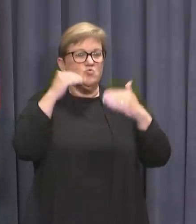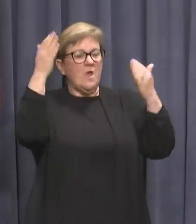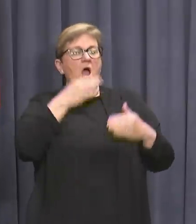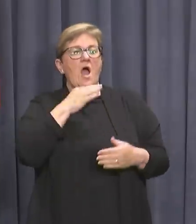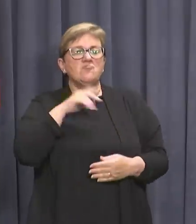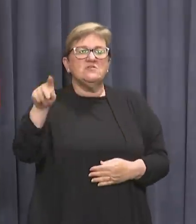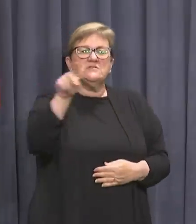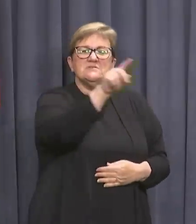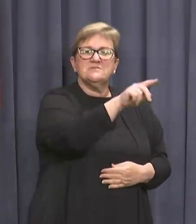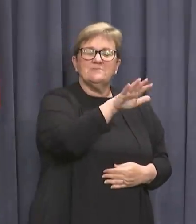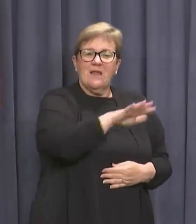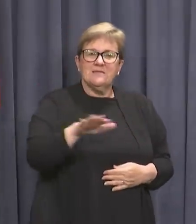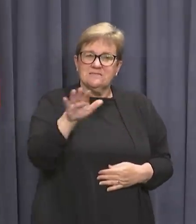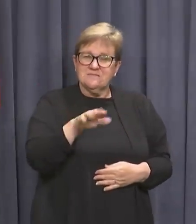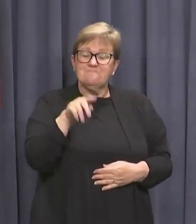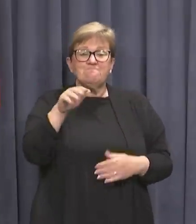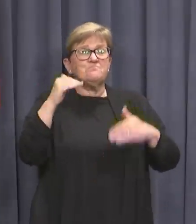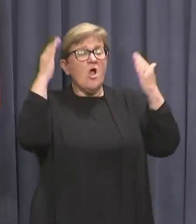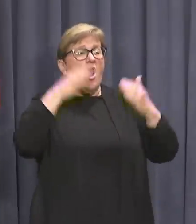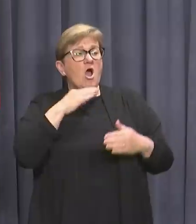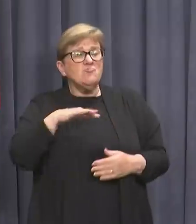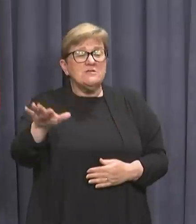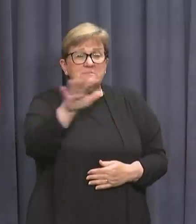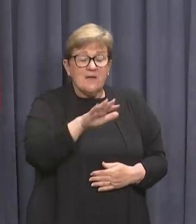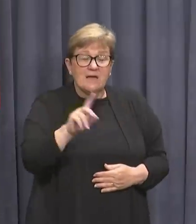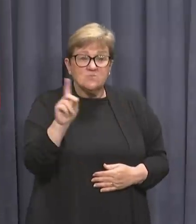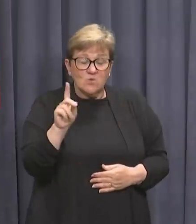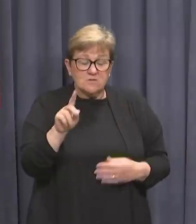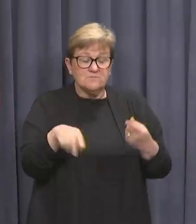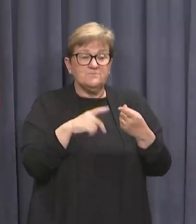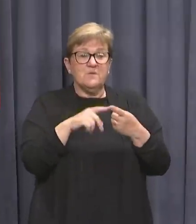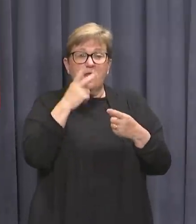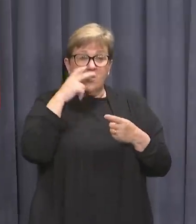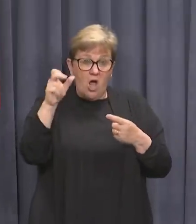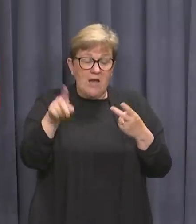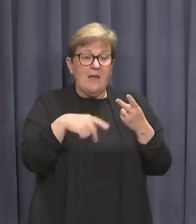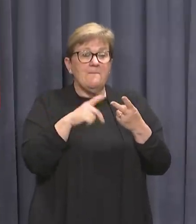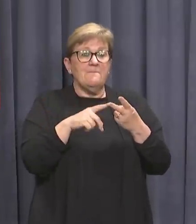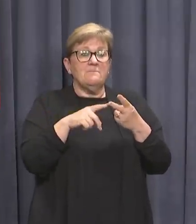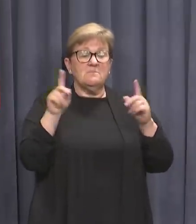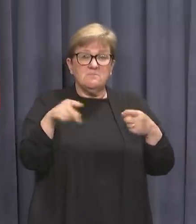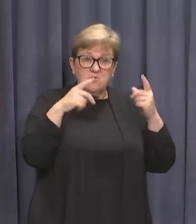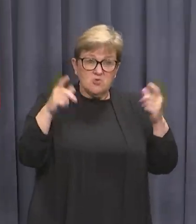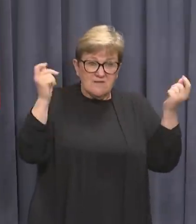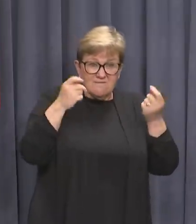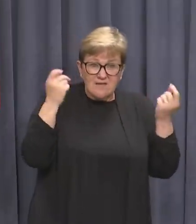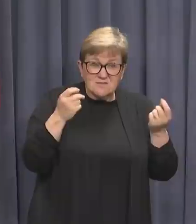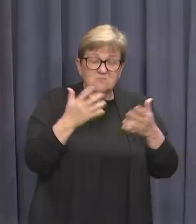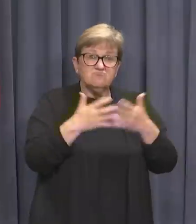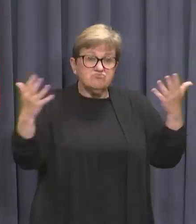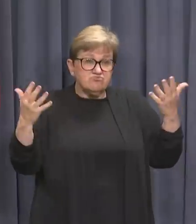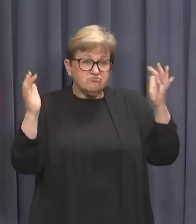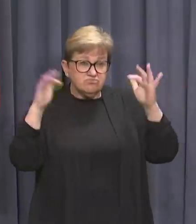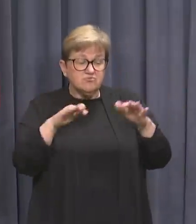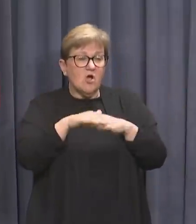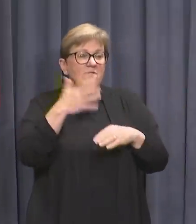venues and events. These high risk venues and events include nightclubs, music festivals and major events